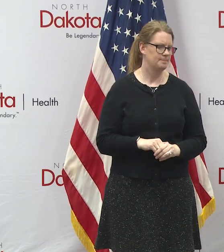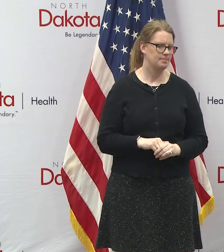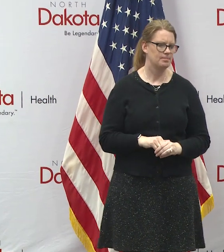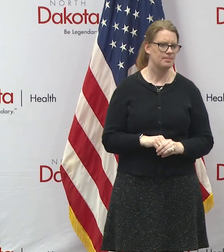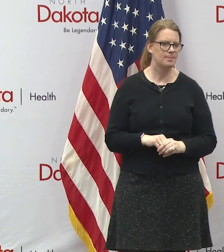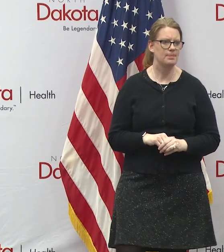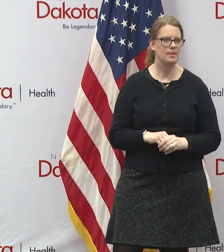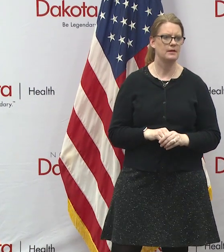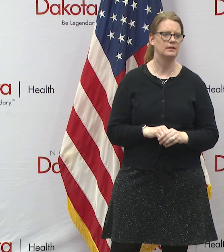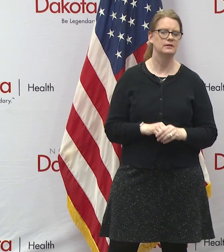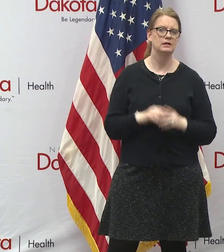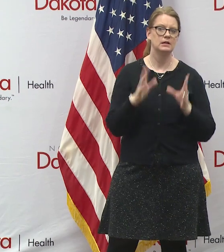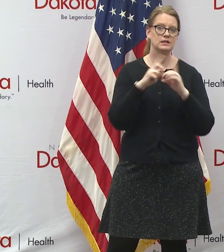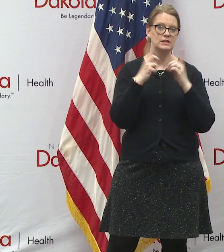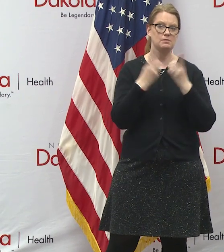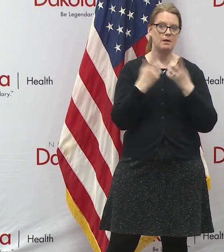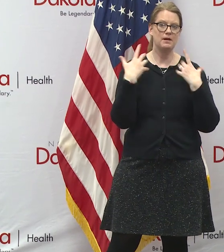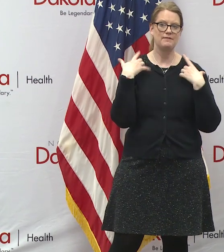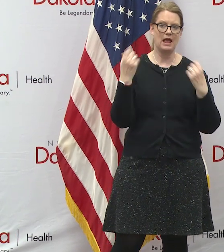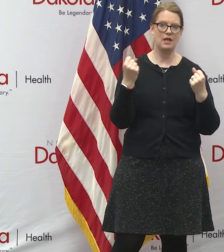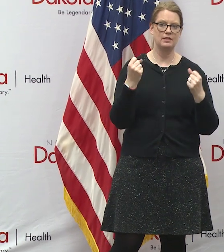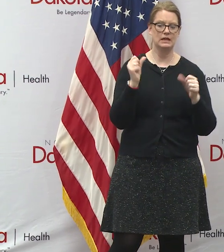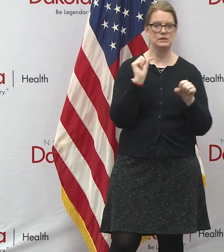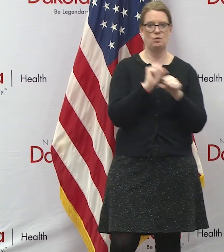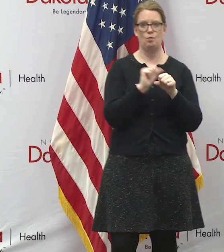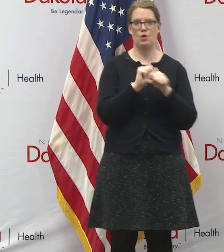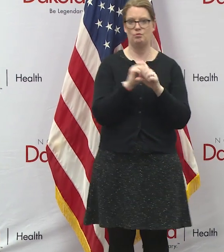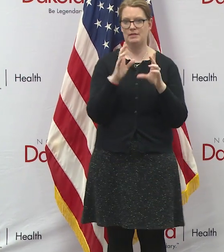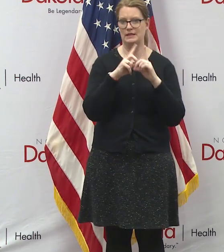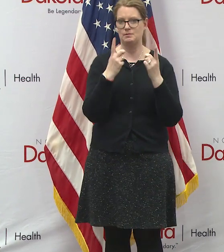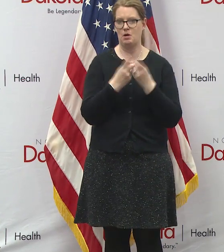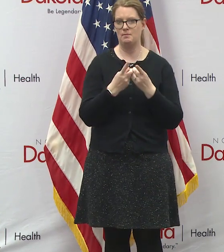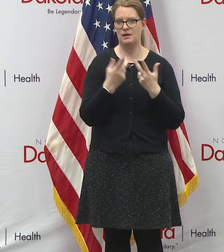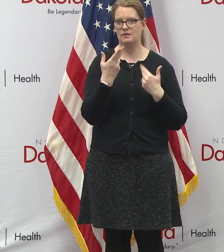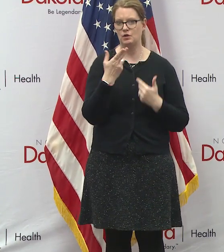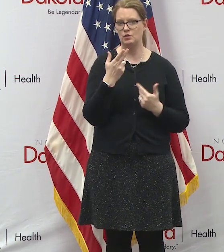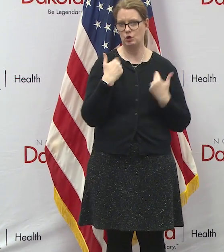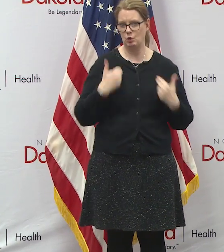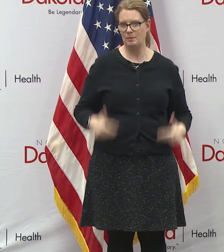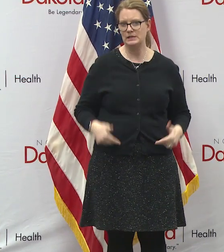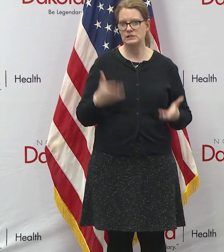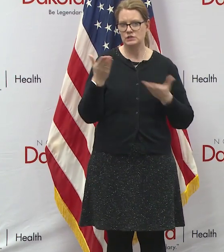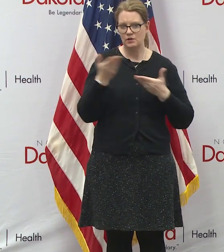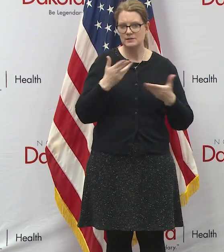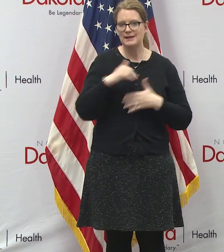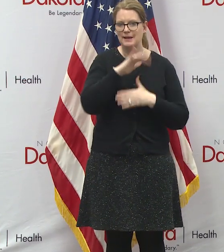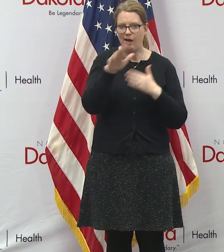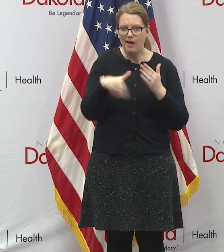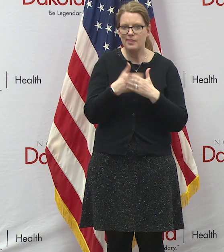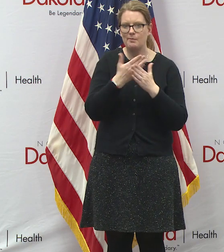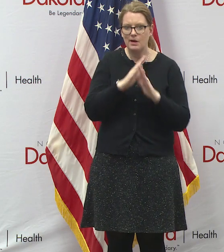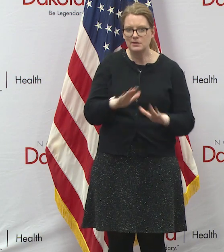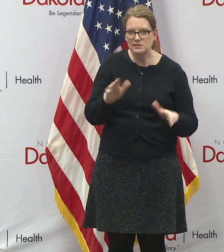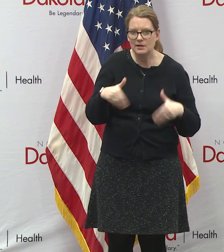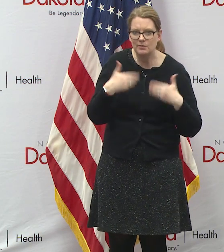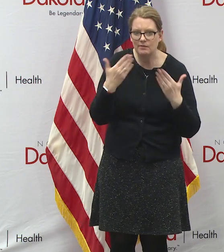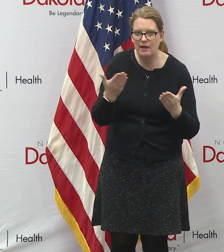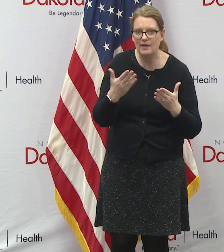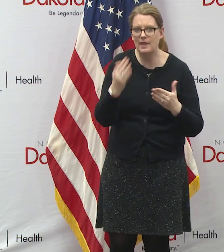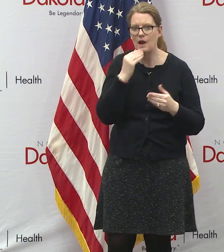so the department of health has been working with the department of human services and all of our partners that do deliver home care